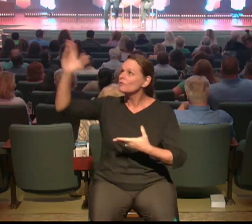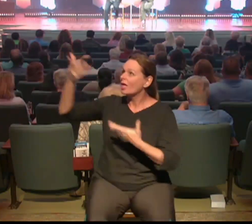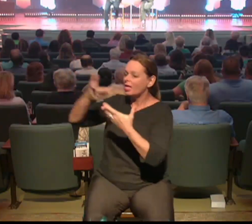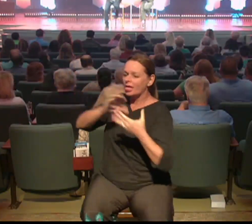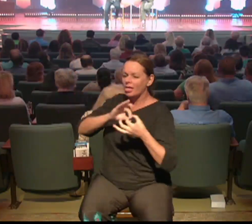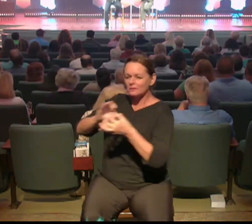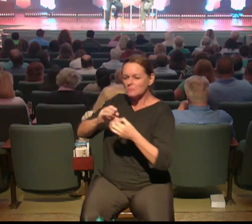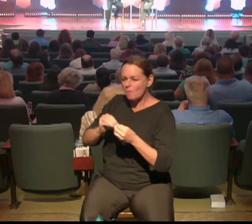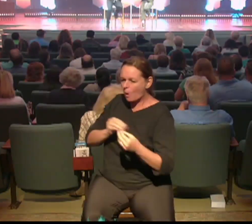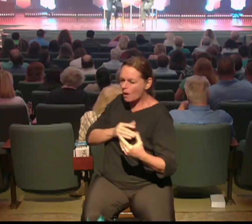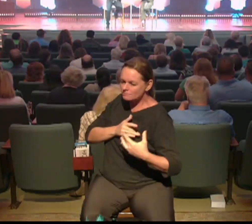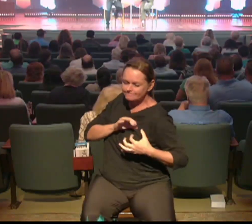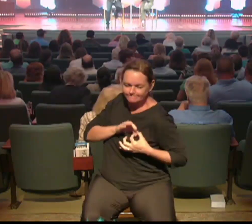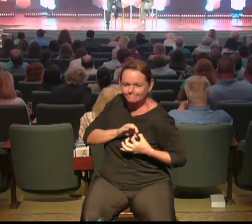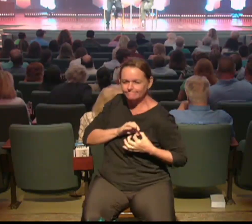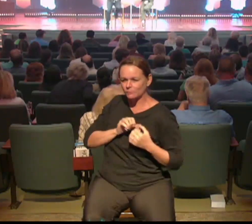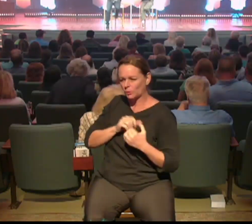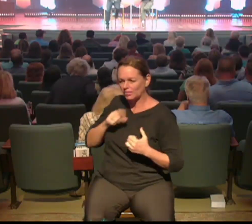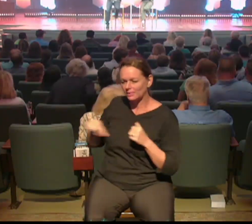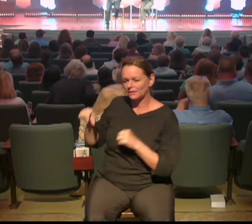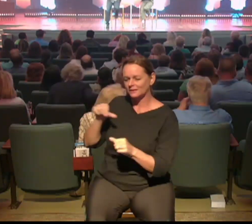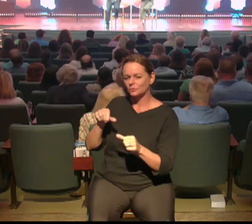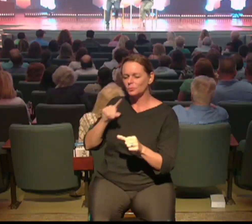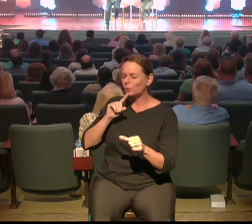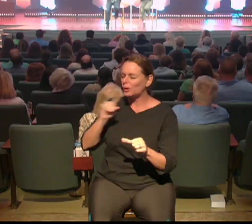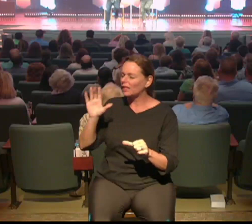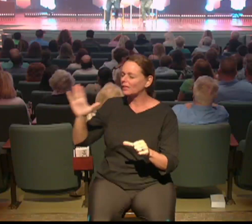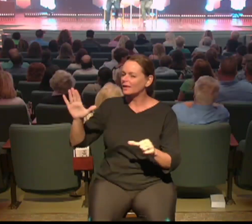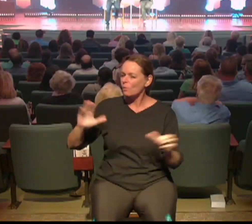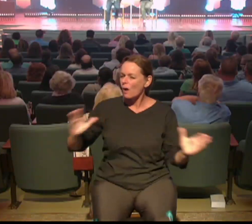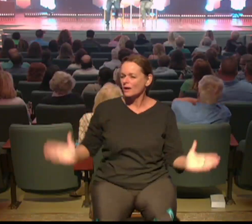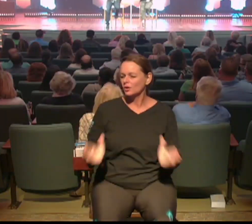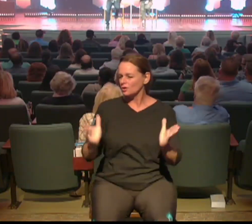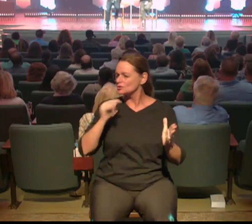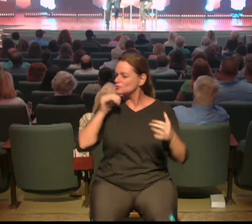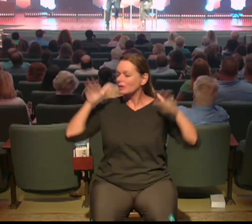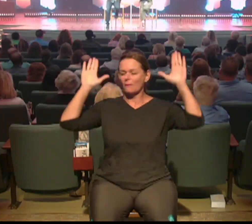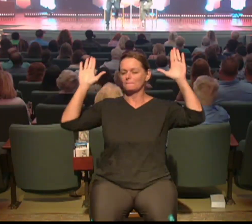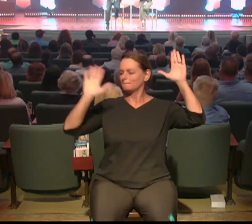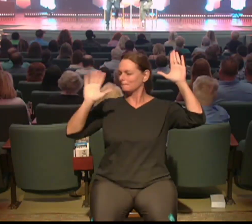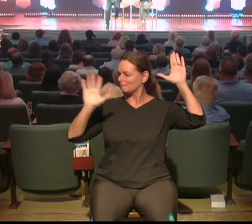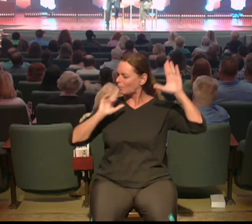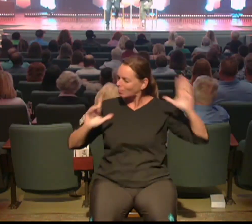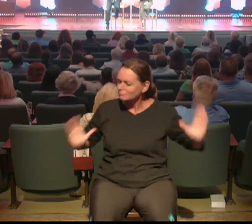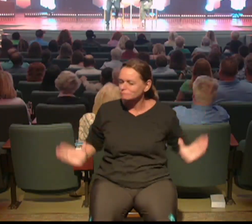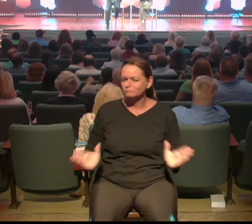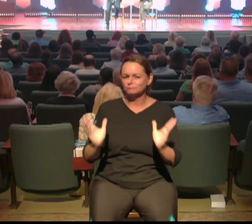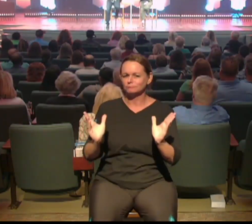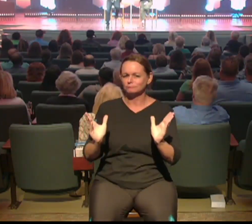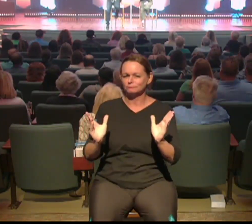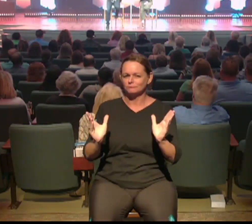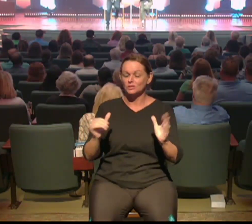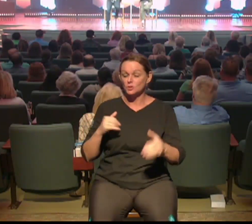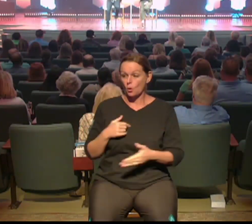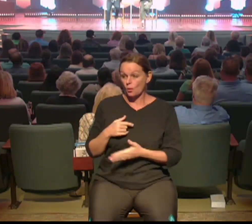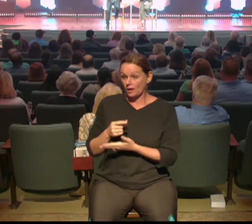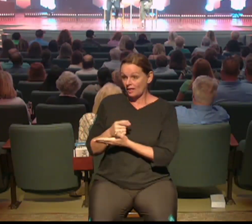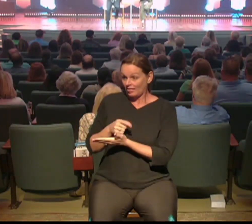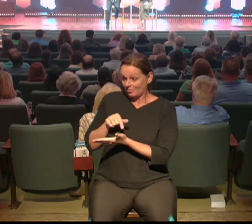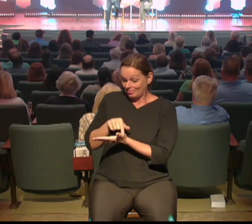Word. But before we do, I want to encourage you, over the next couple, next two weekends are like the best weekends of the year to